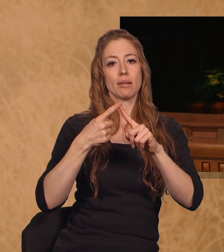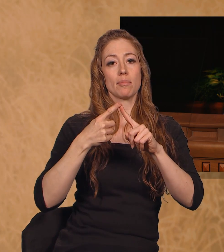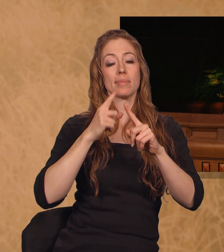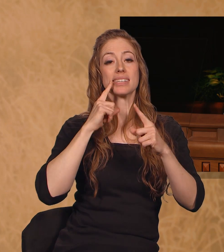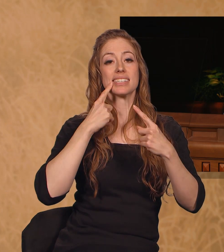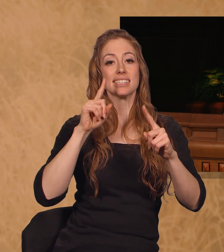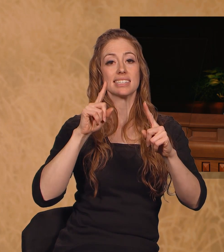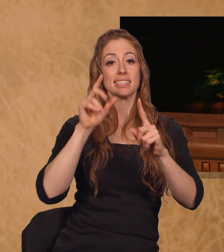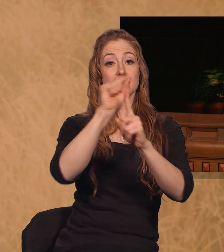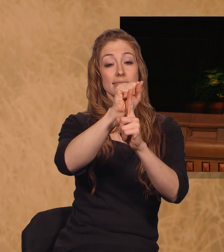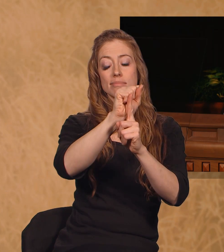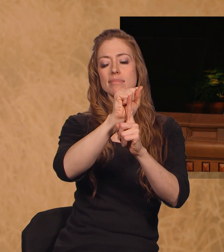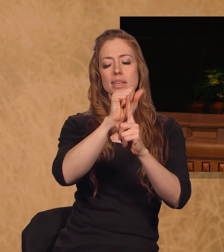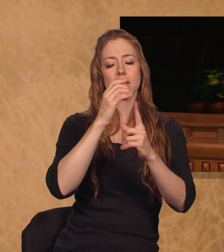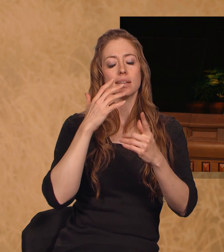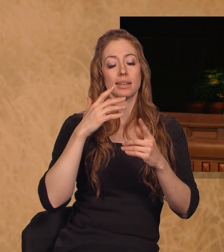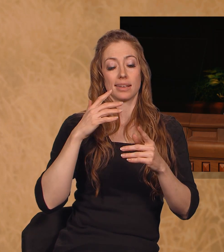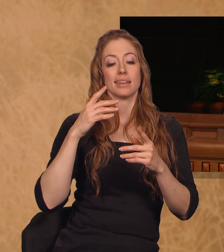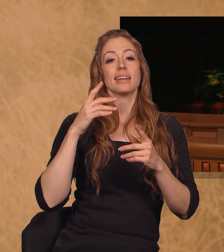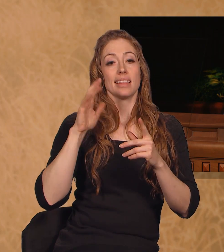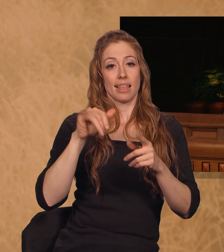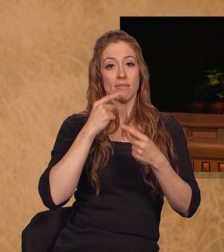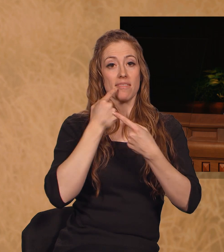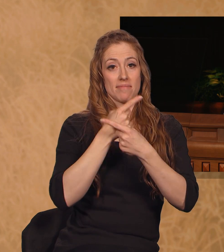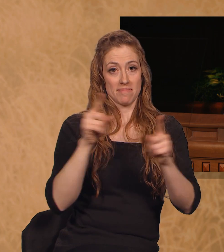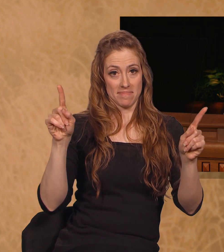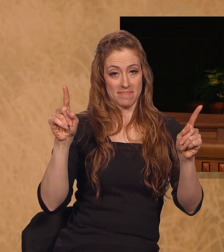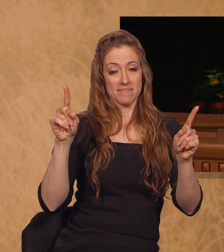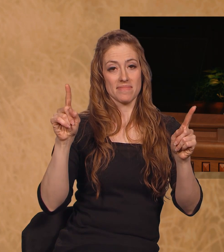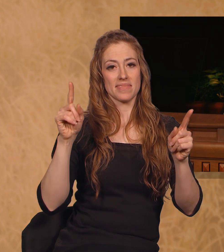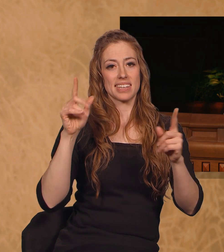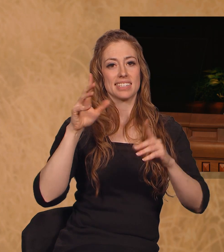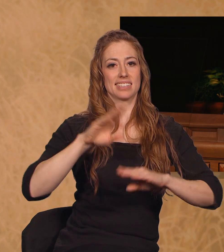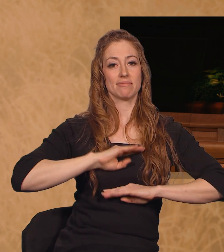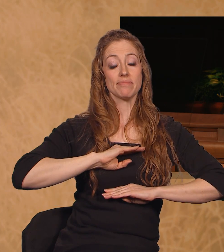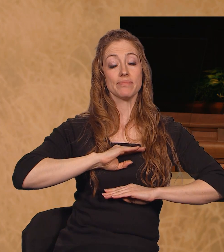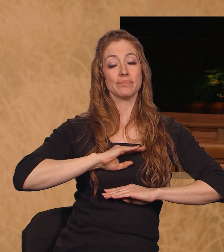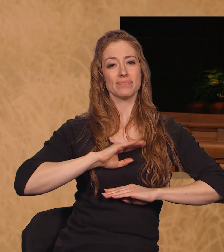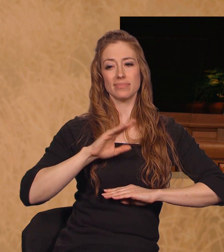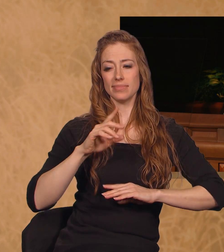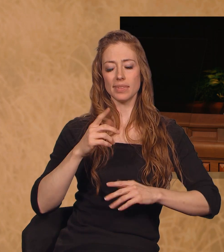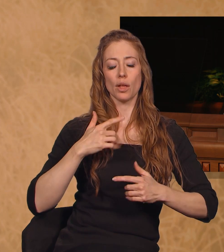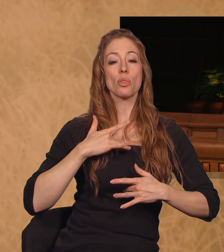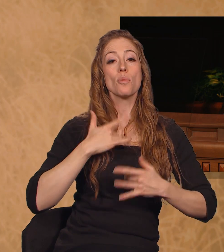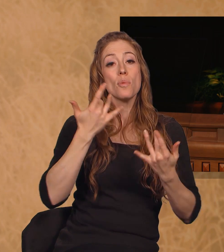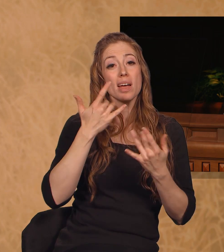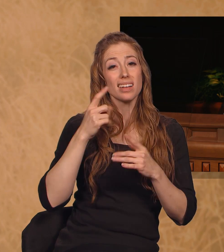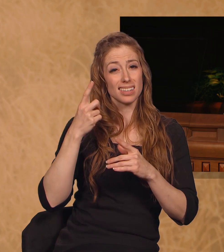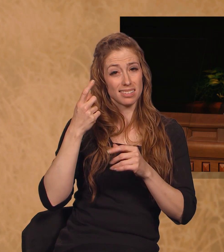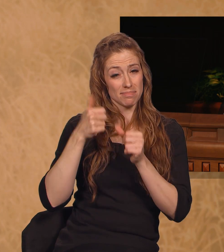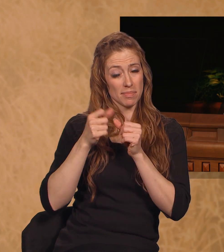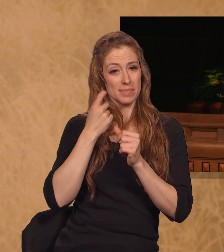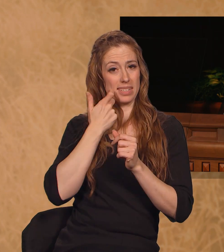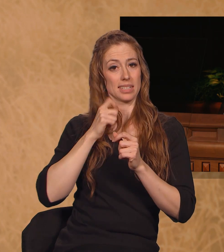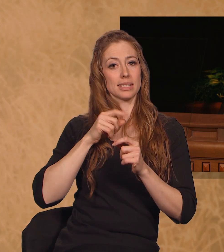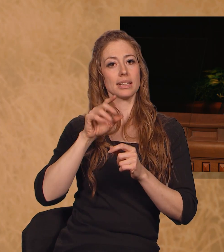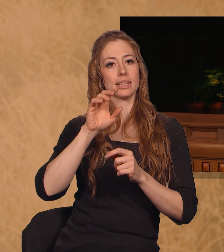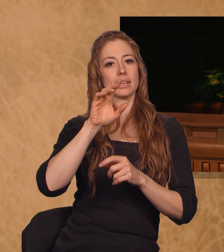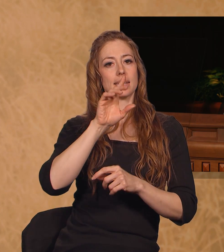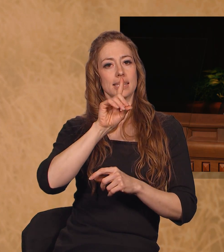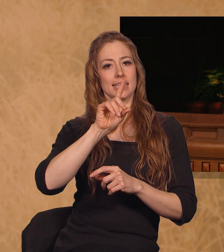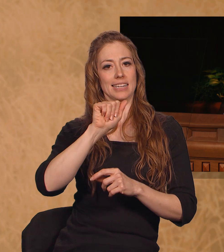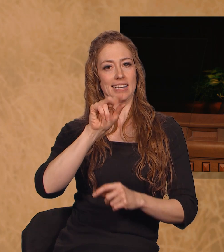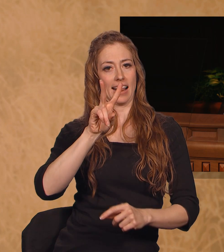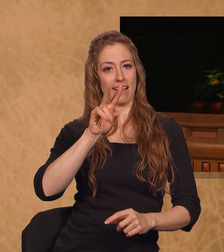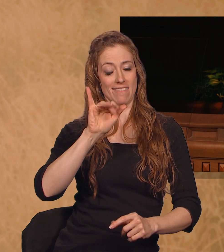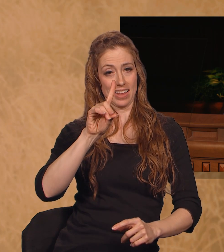general conference, I thrilled as I listened to Elder David A. Bednar invite each of you to become anxiously engaged in doing your